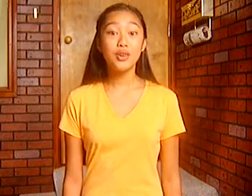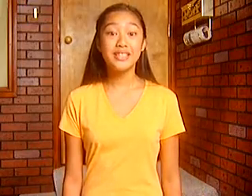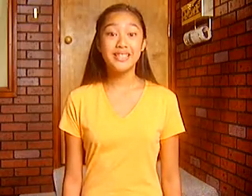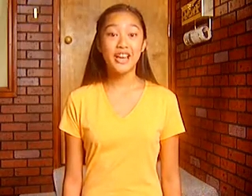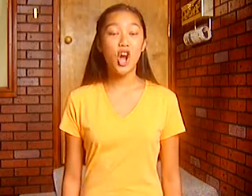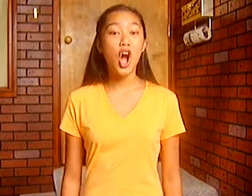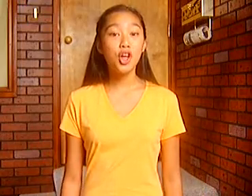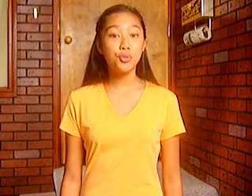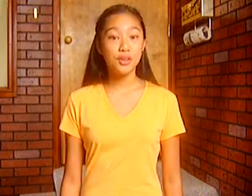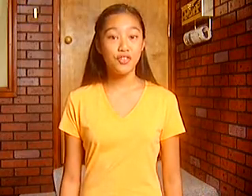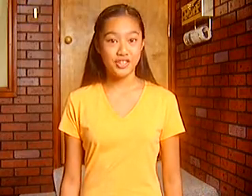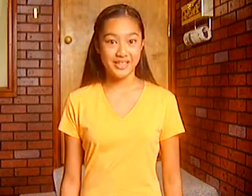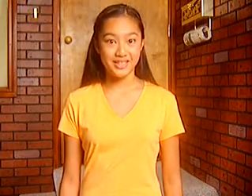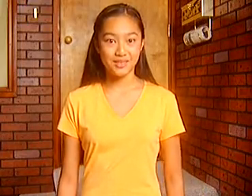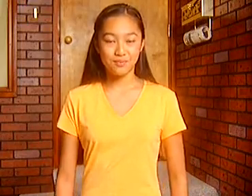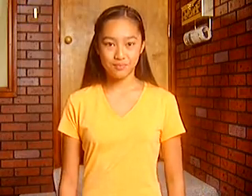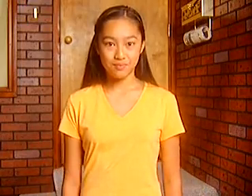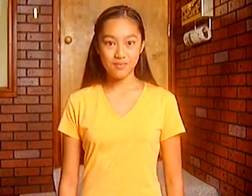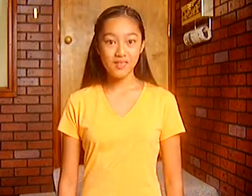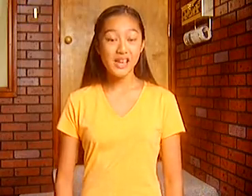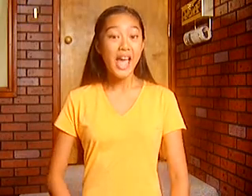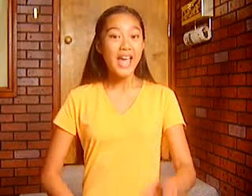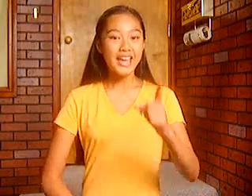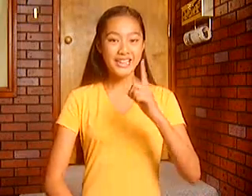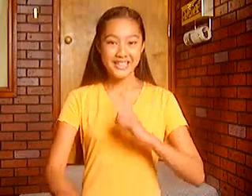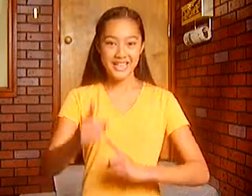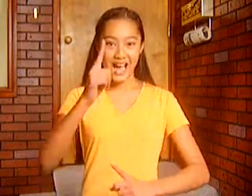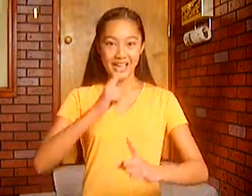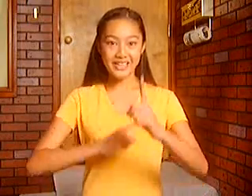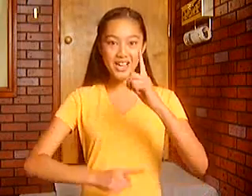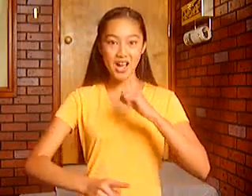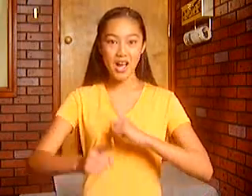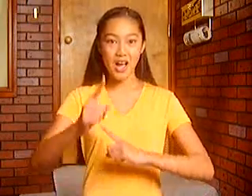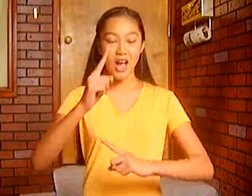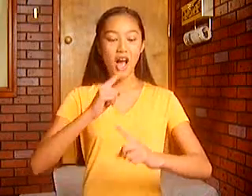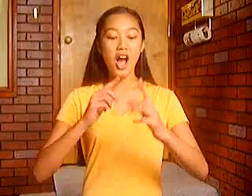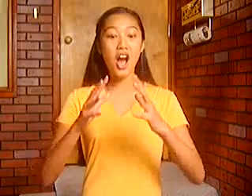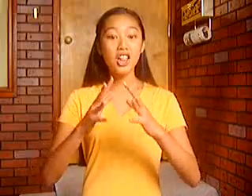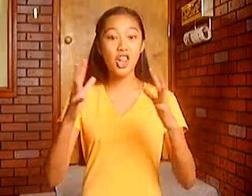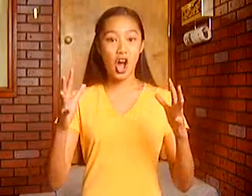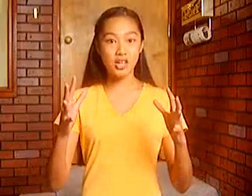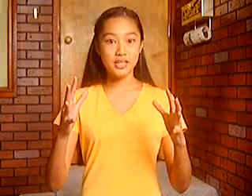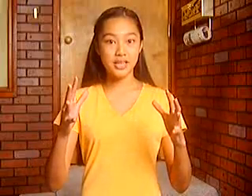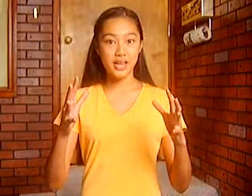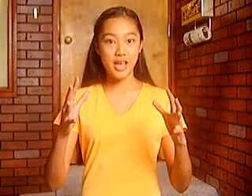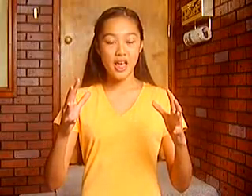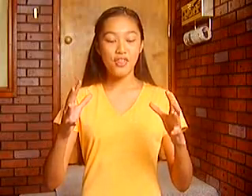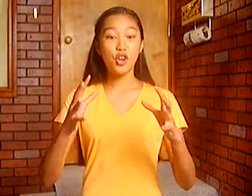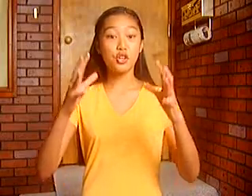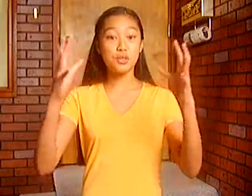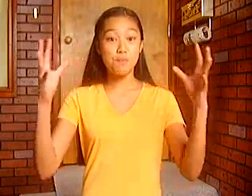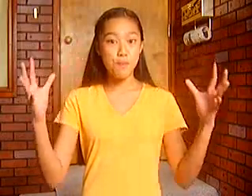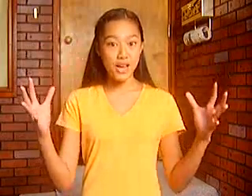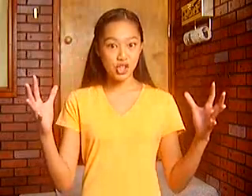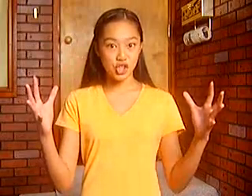going to sign all three verses. In Sign-A-Lot, there's much